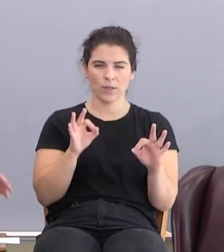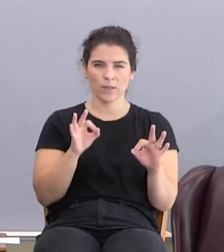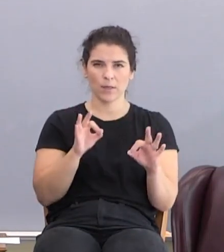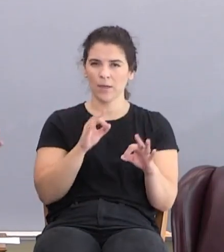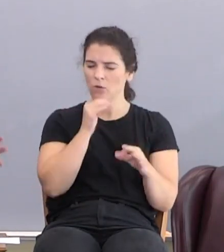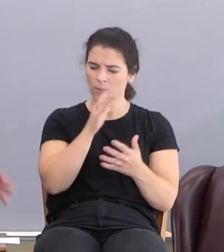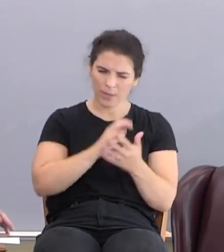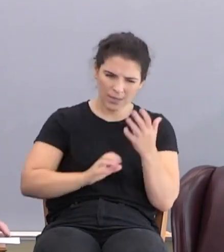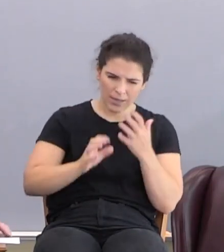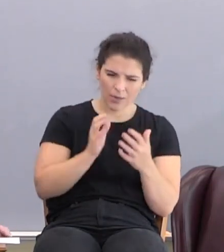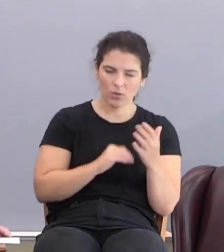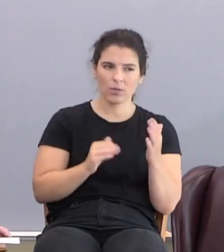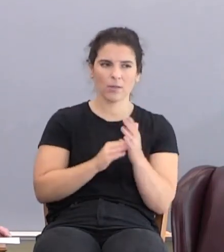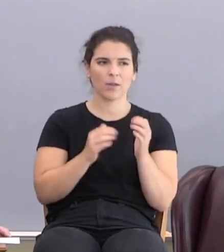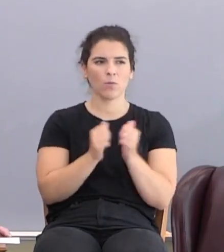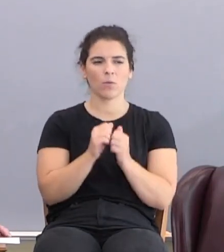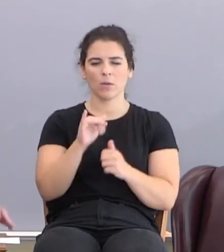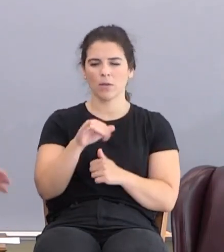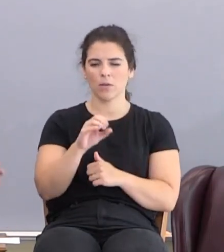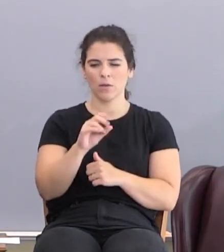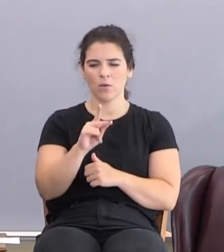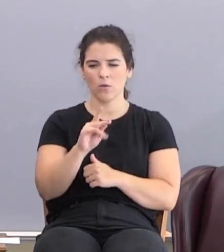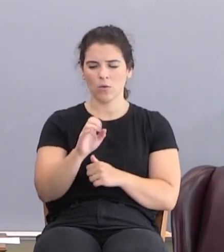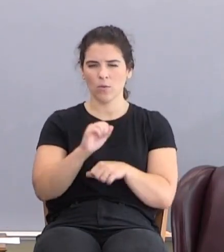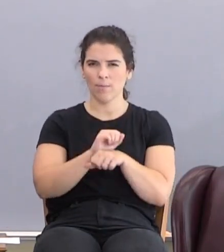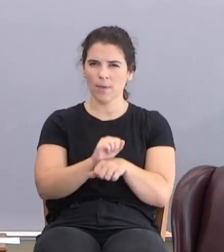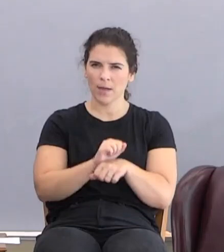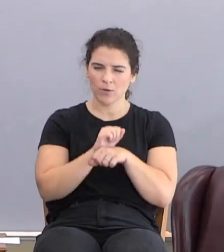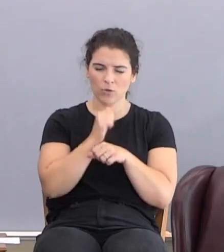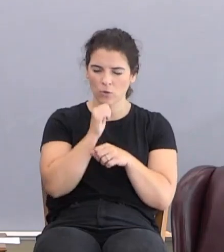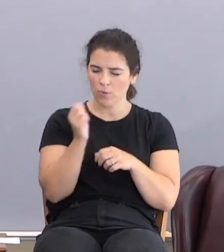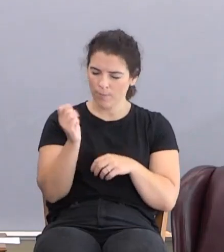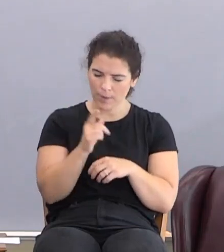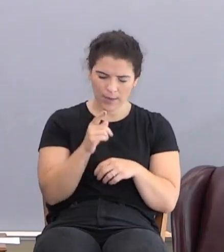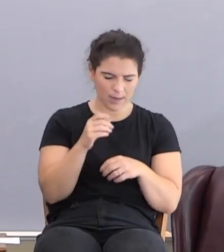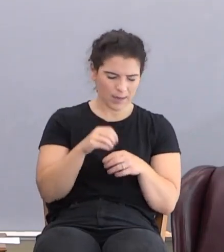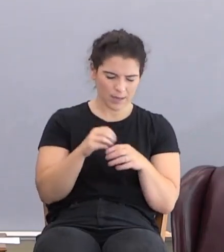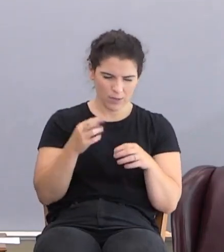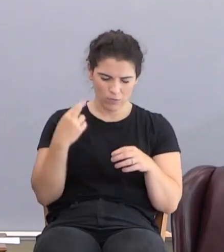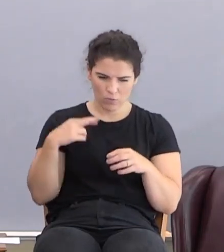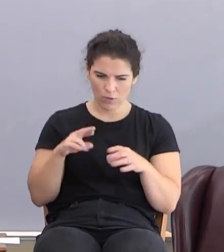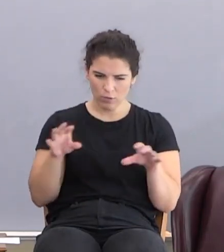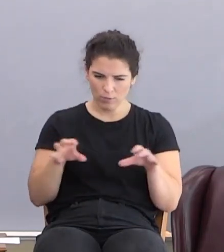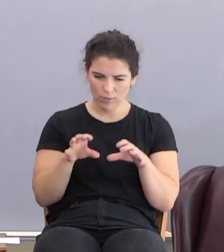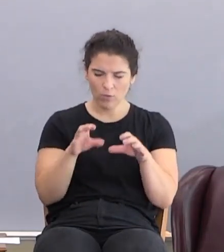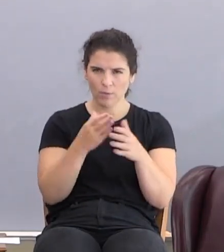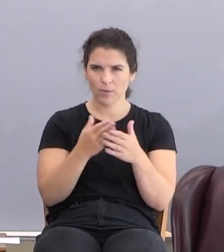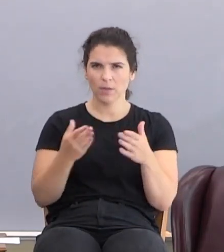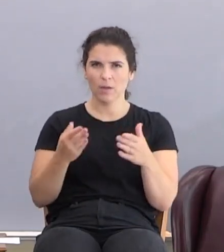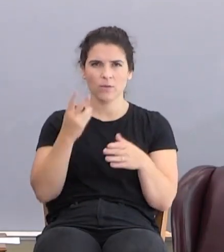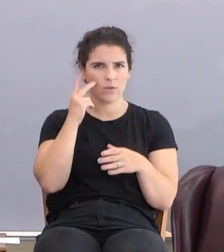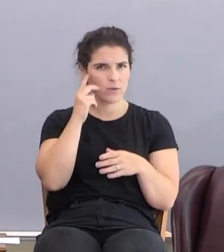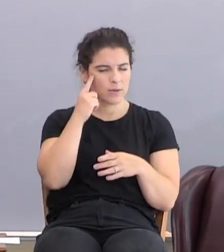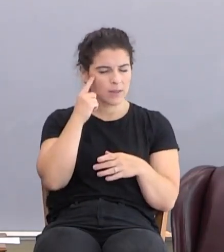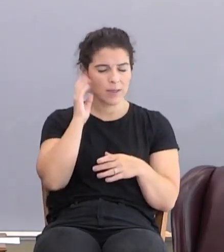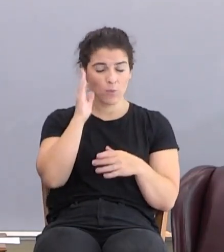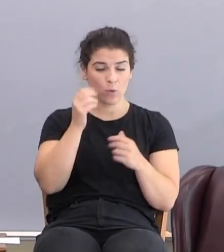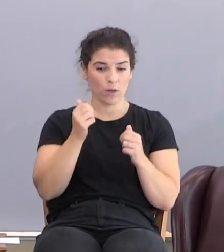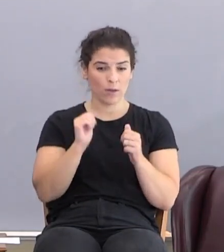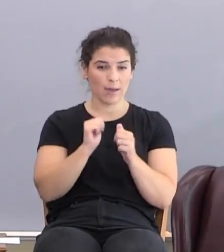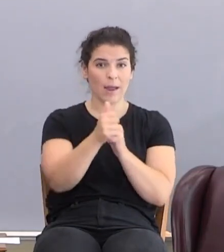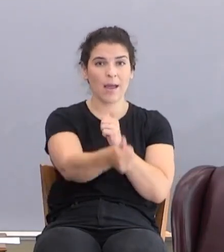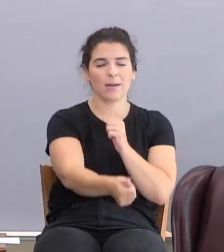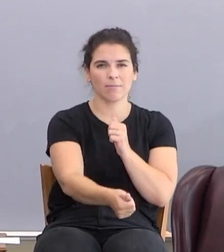And be not entangled again with the yoke of bondage. Don't get back into all this religious performance stuff to think it's going to get you ahead.